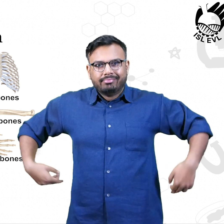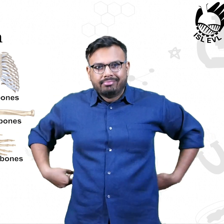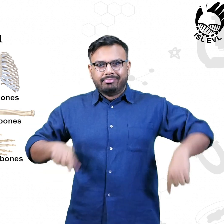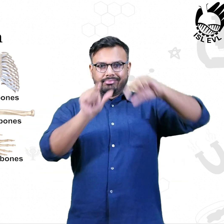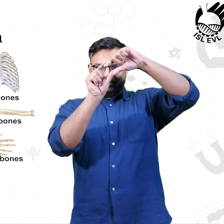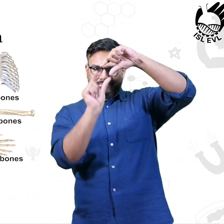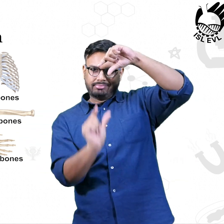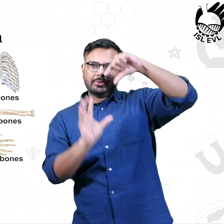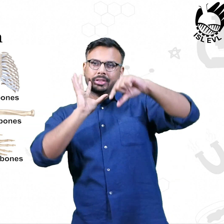the backbone.